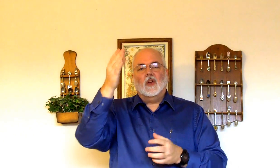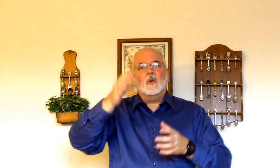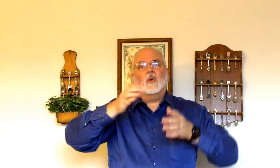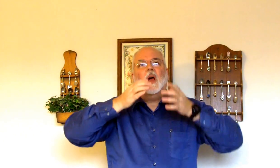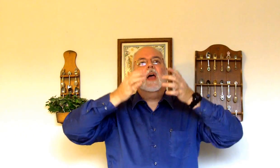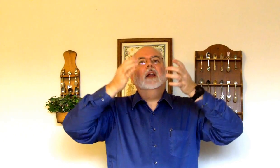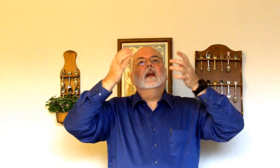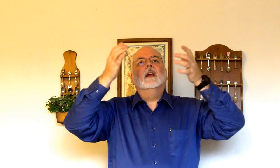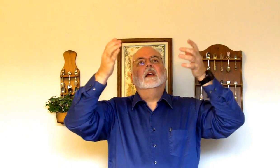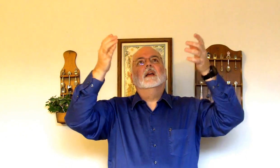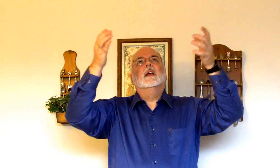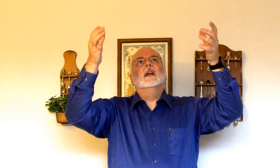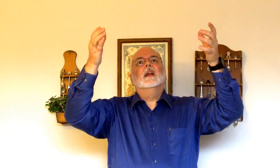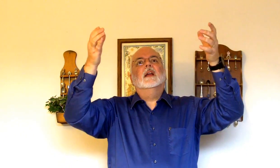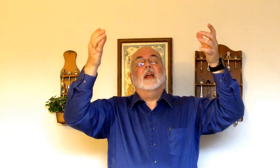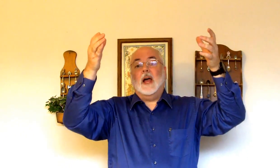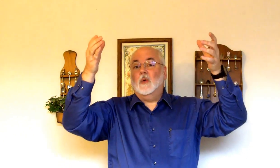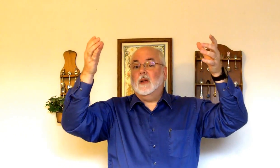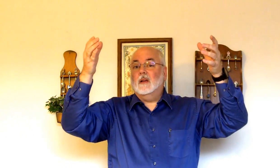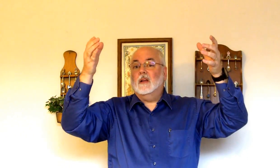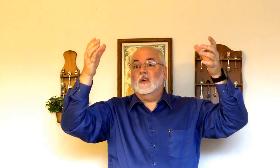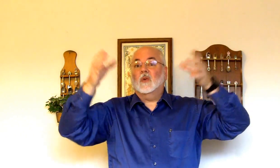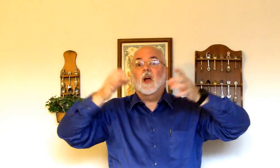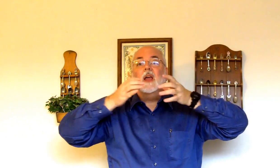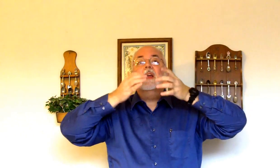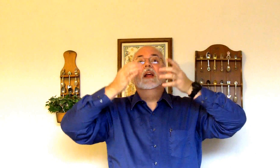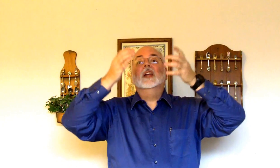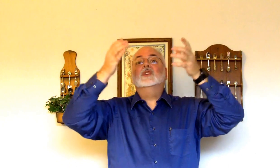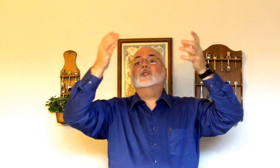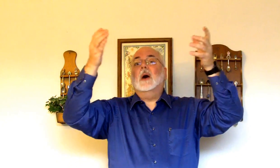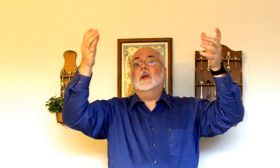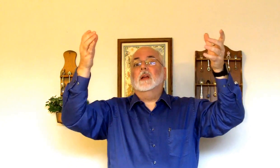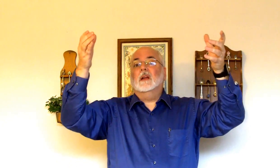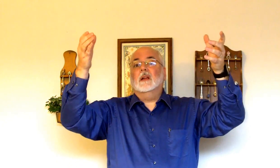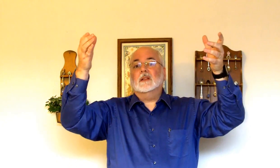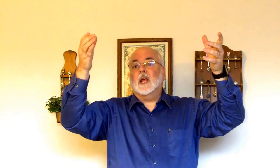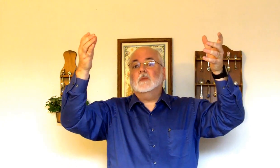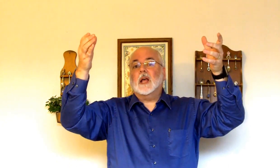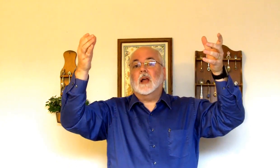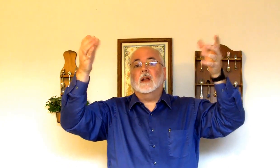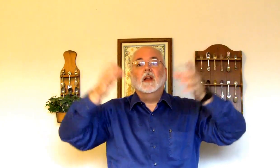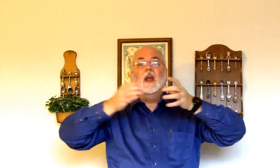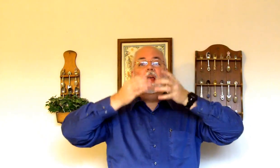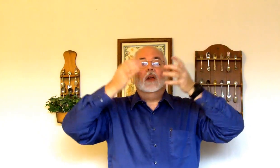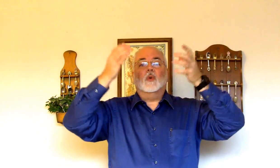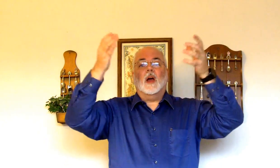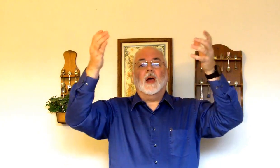Cried. Howling. Crying. Shouting. Same sign. Cried.